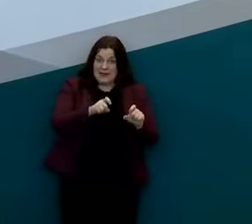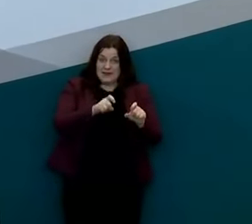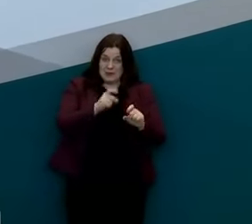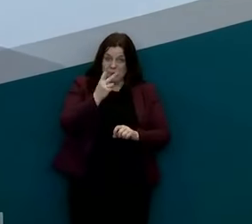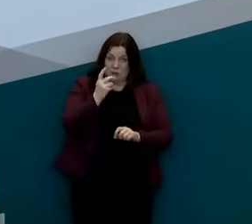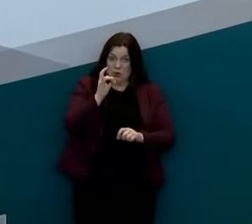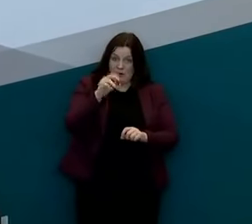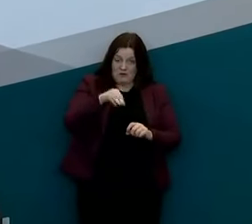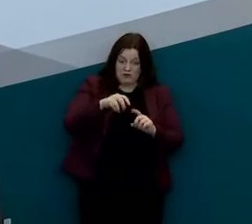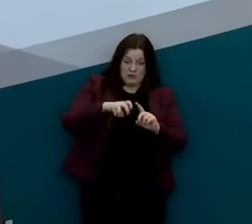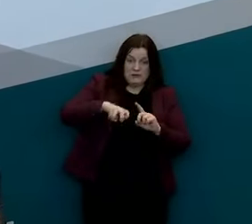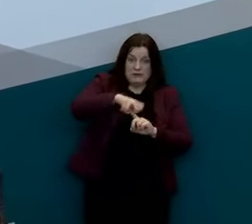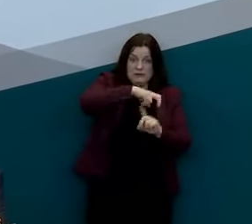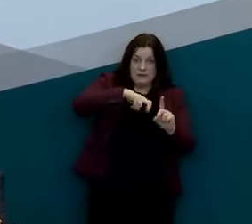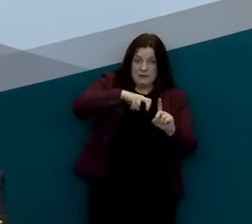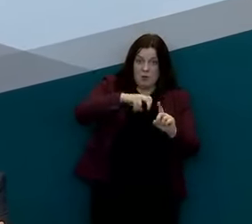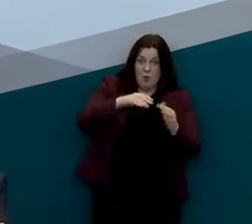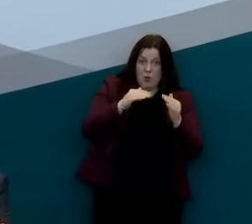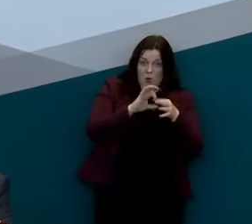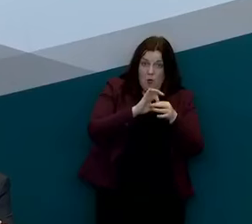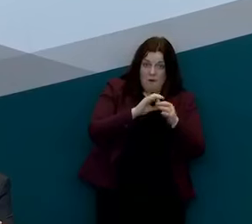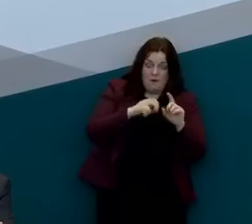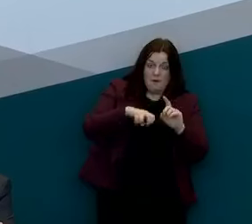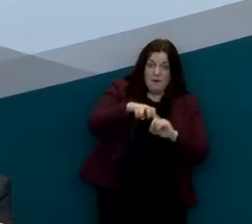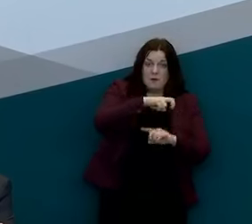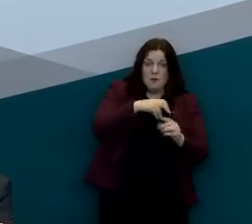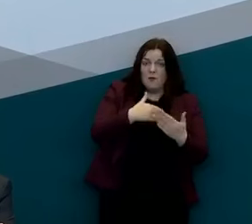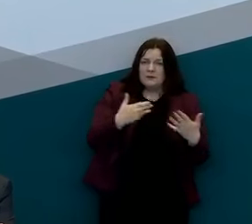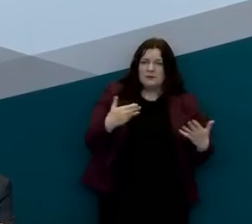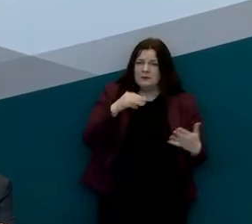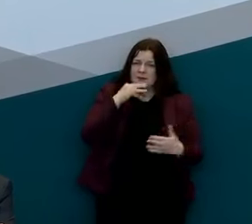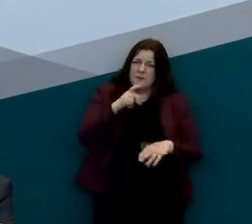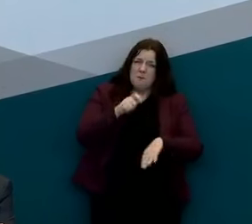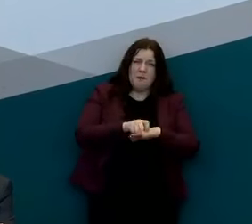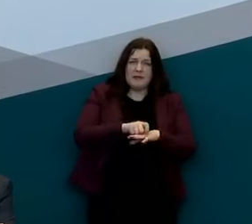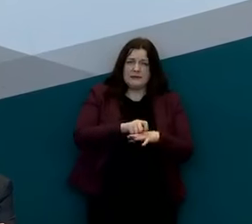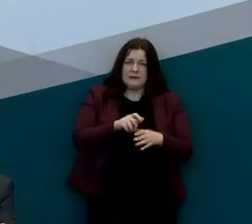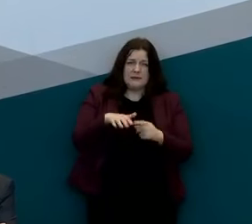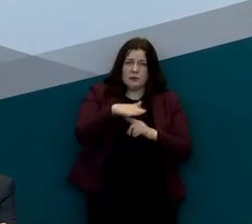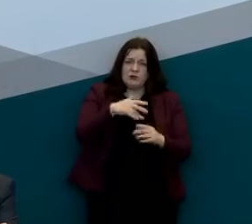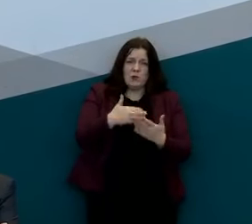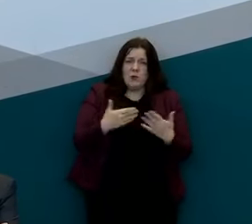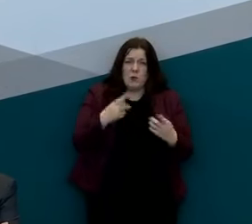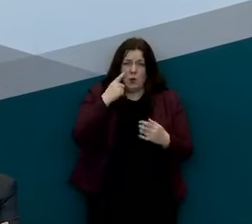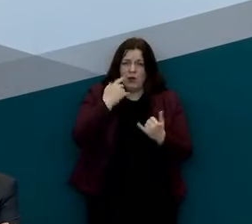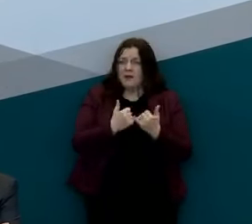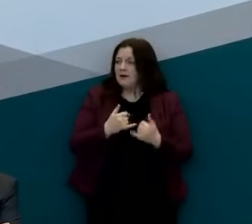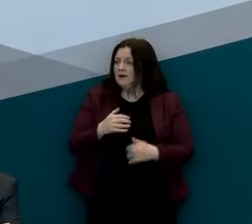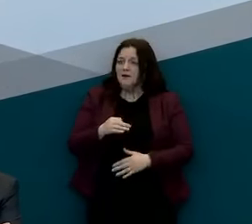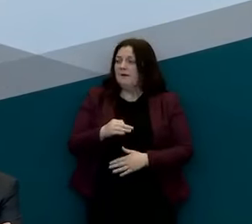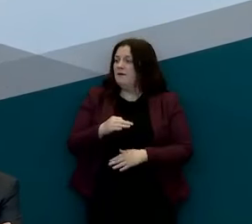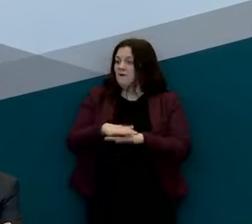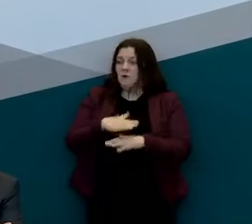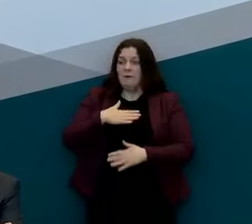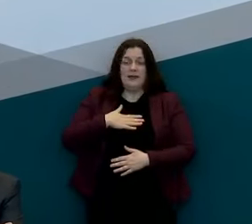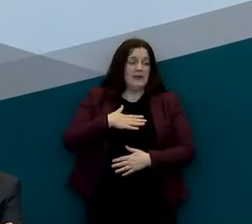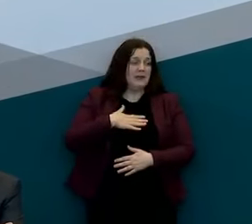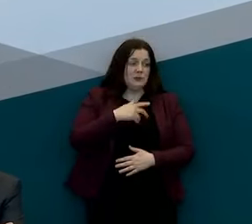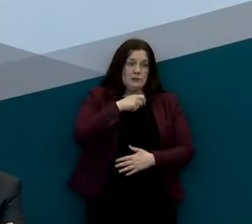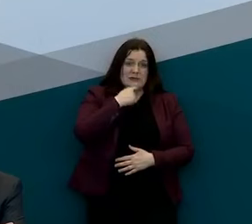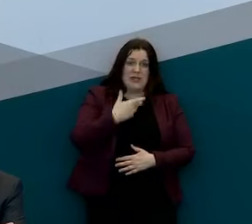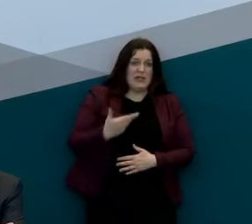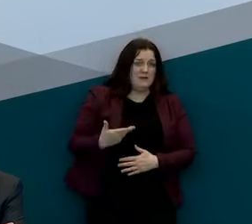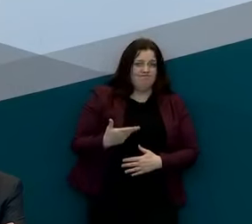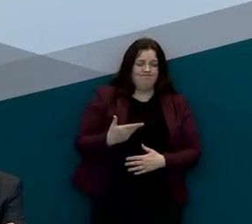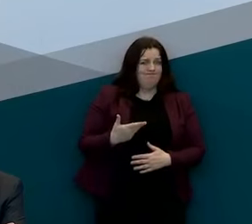two kilometer boundary of their home or what what do you envisage that to look like in best case scenario so so that's not for me to say um what